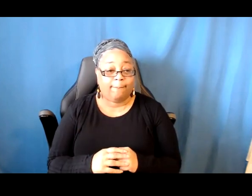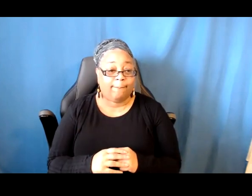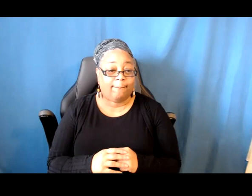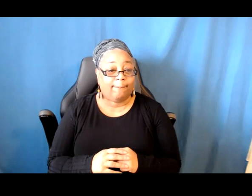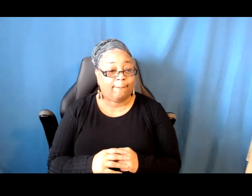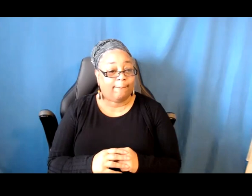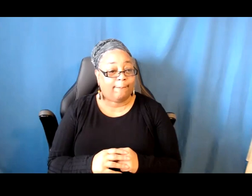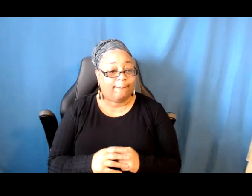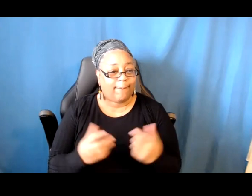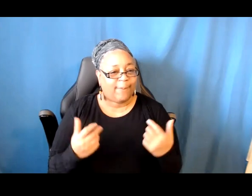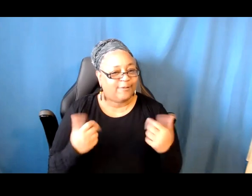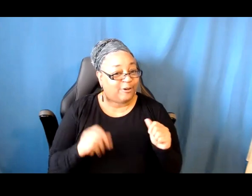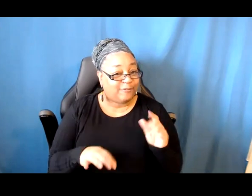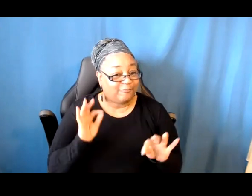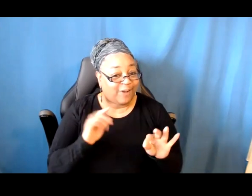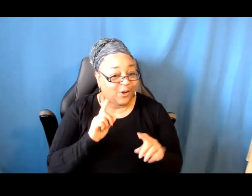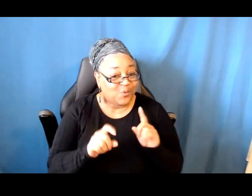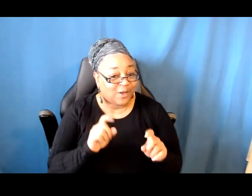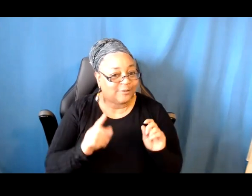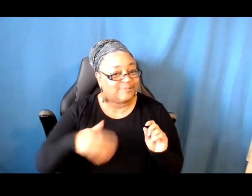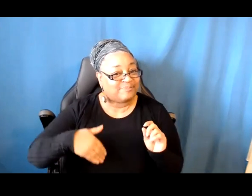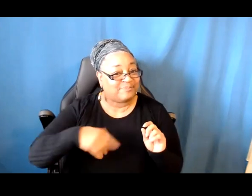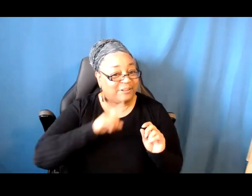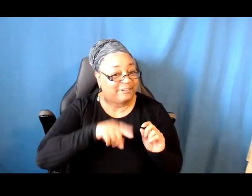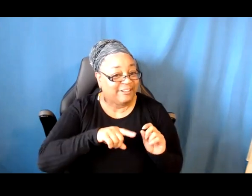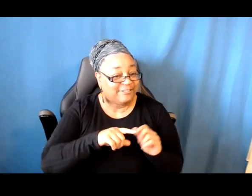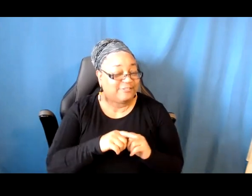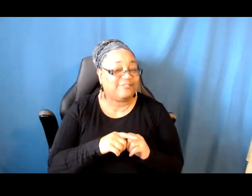Trying to find some questions we haven't answered already.